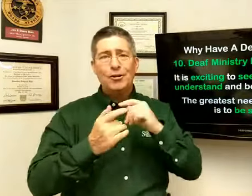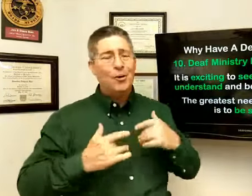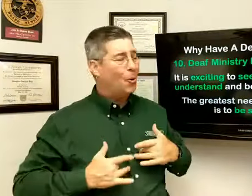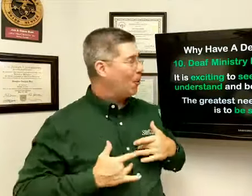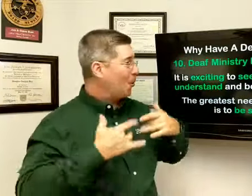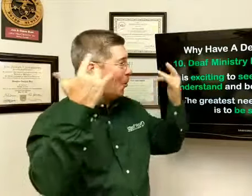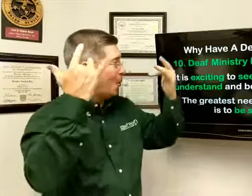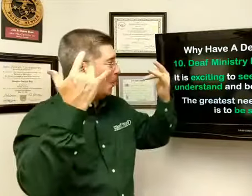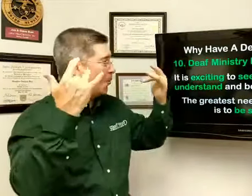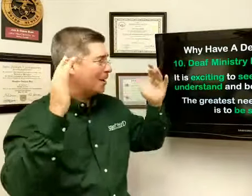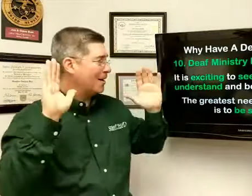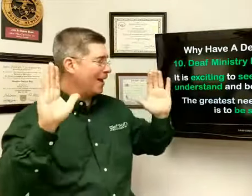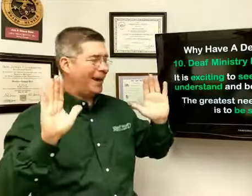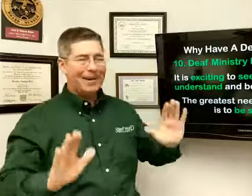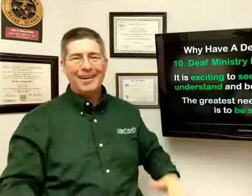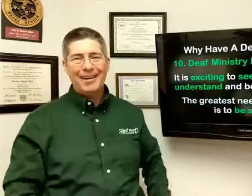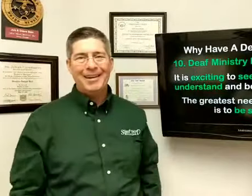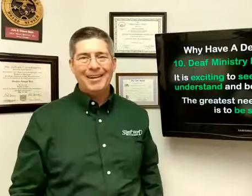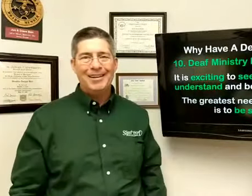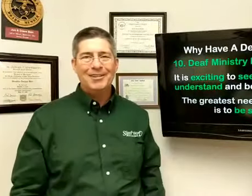Oh, what a delight it is.